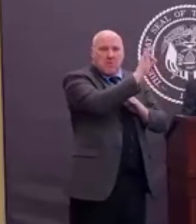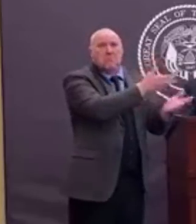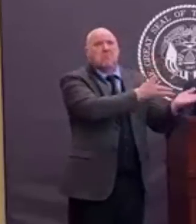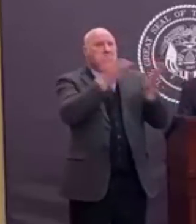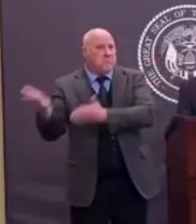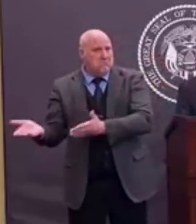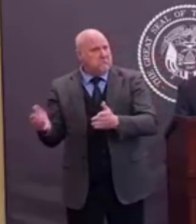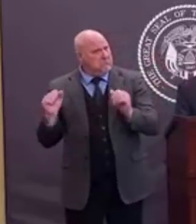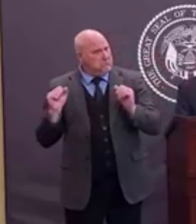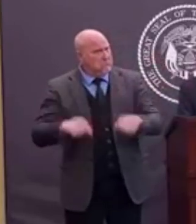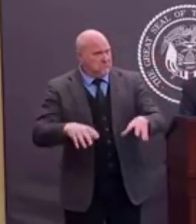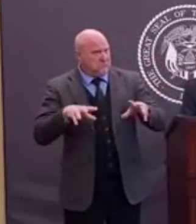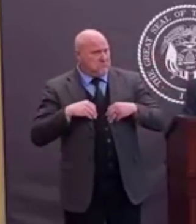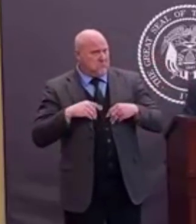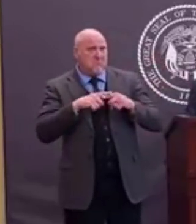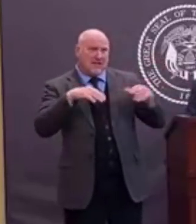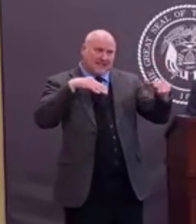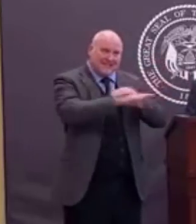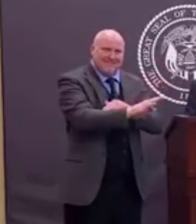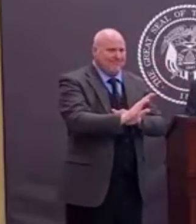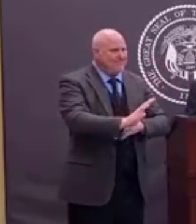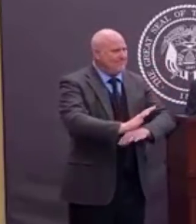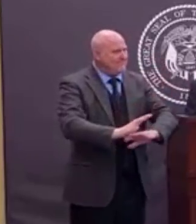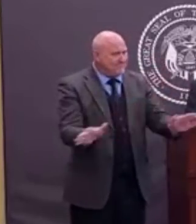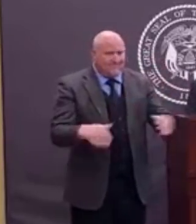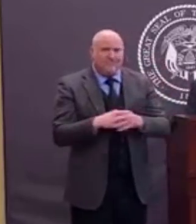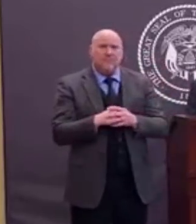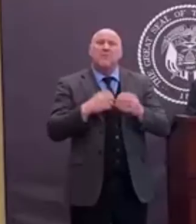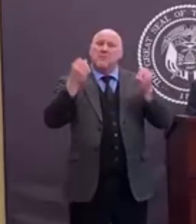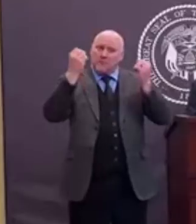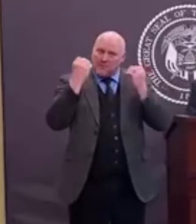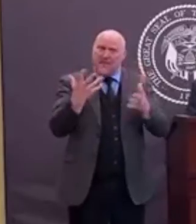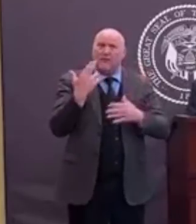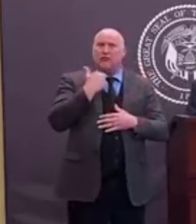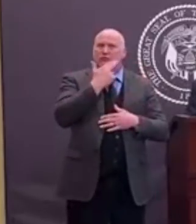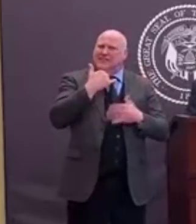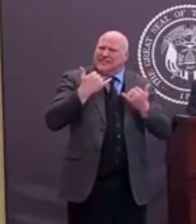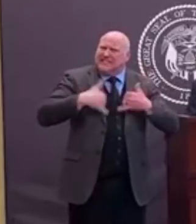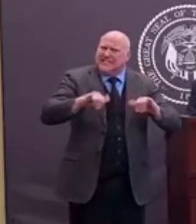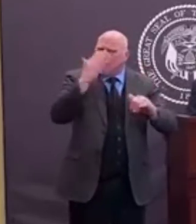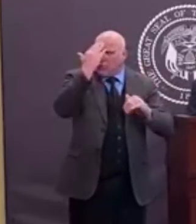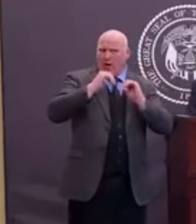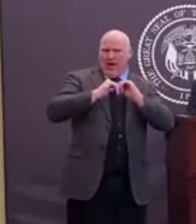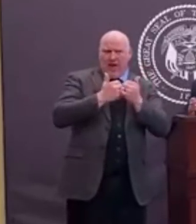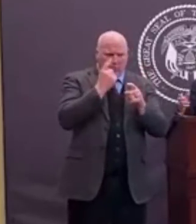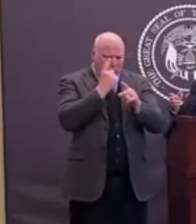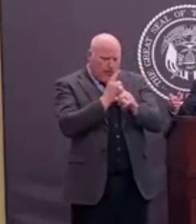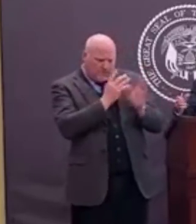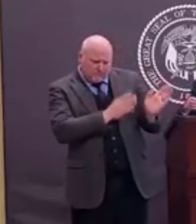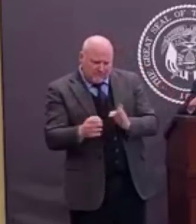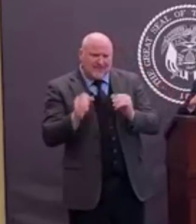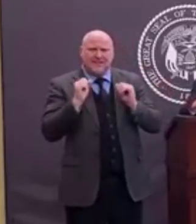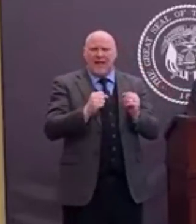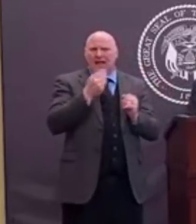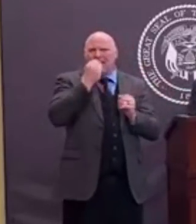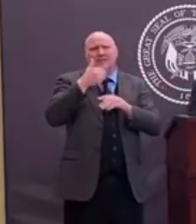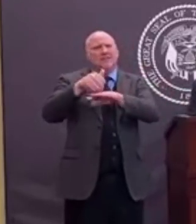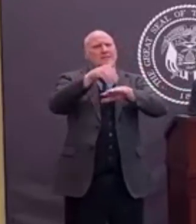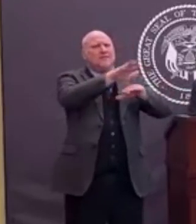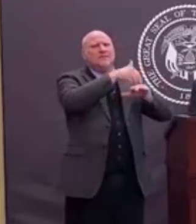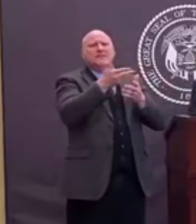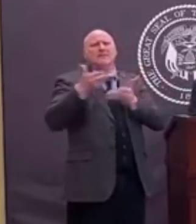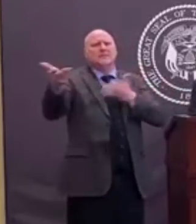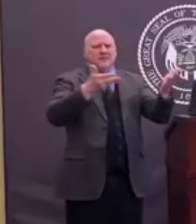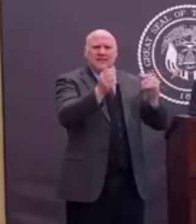We have many restaurants and dining areas that are making accommodations for this to happen. Obviously, our schools are sending food